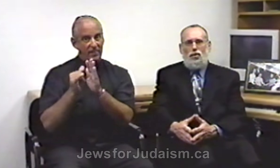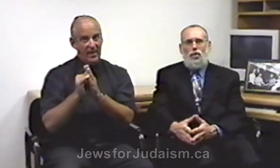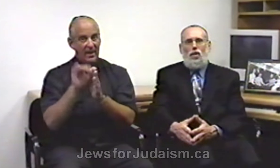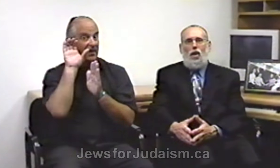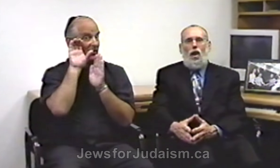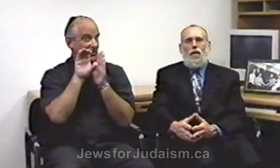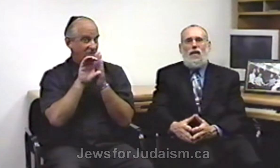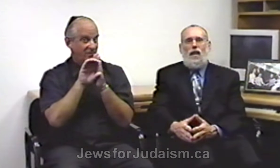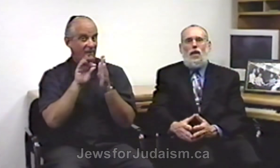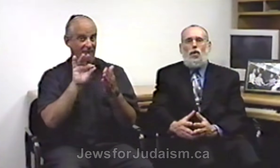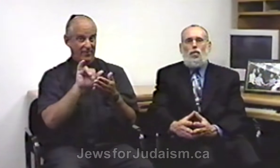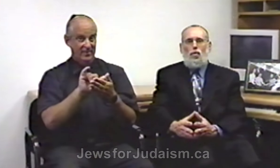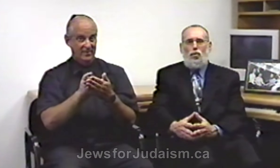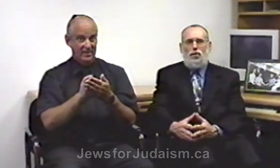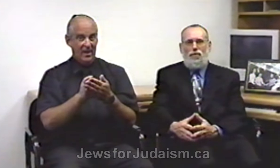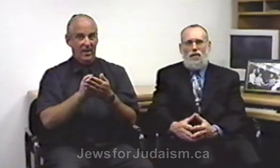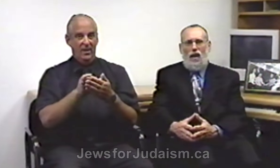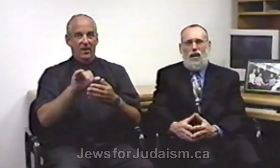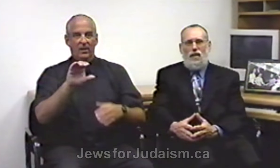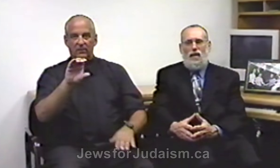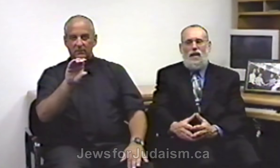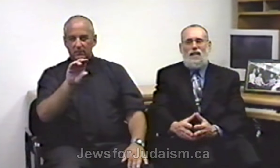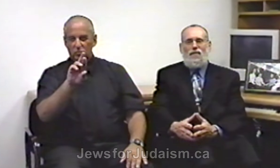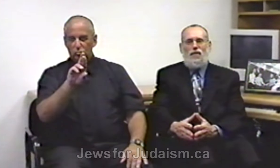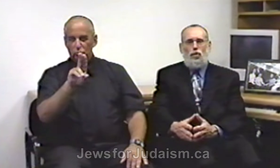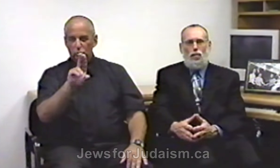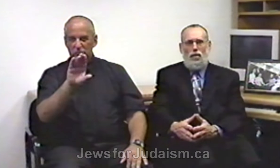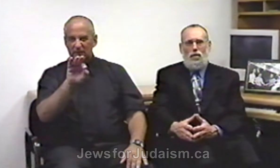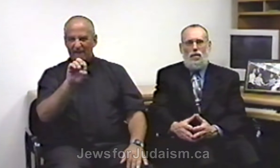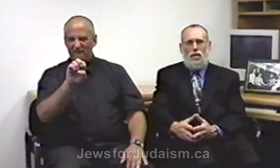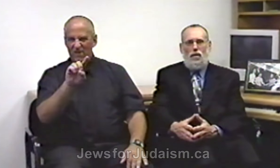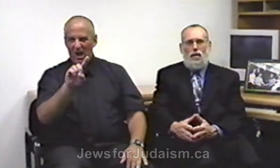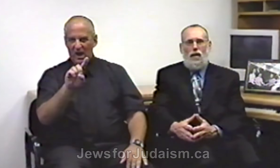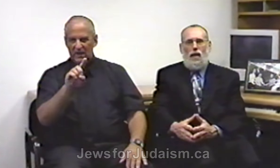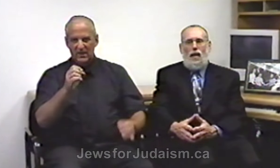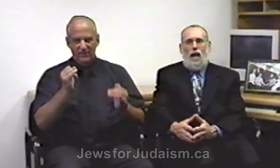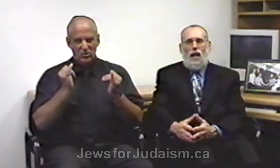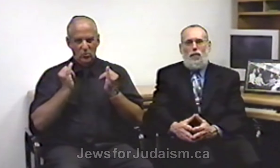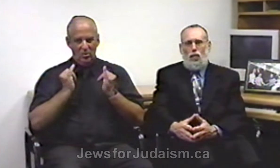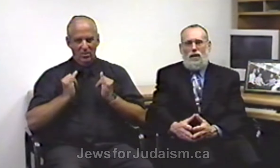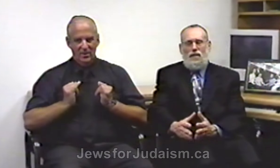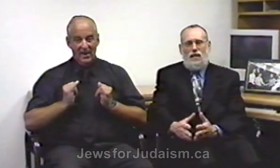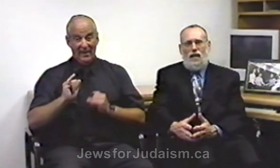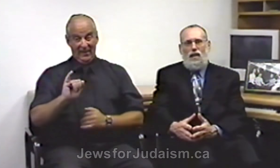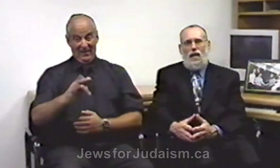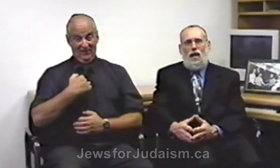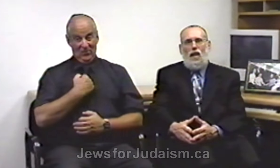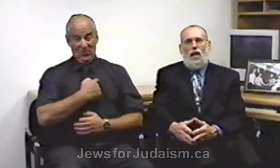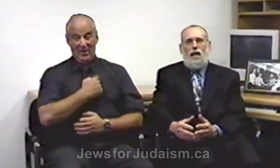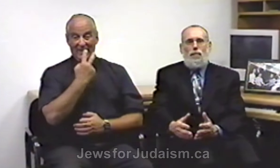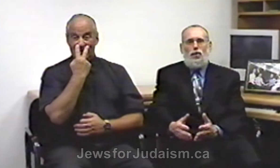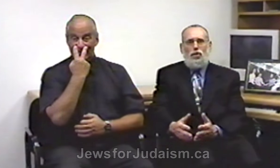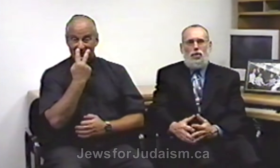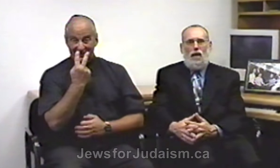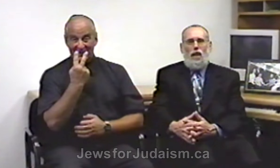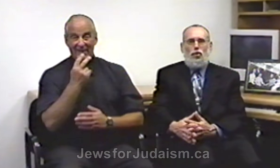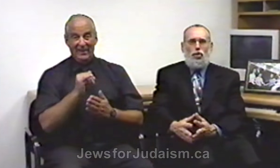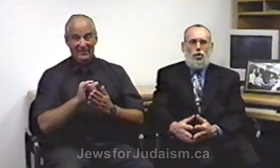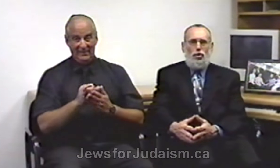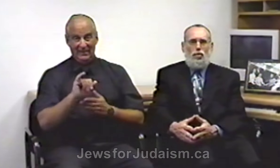of a crucified individual and if we see images at a church